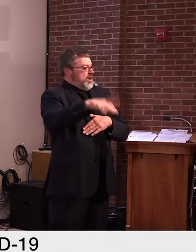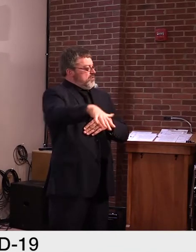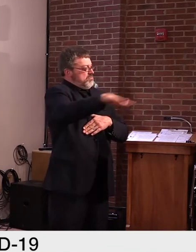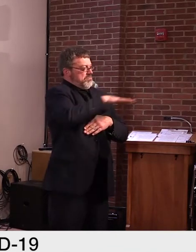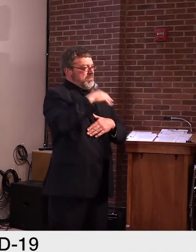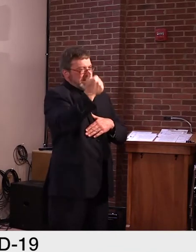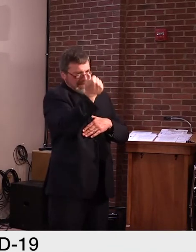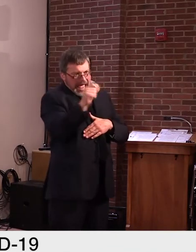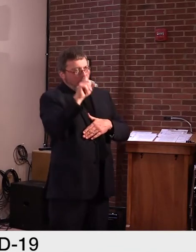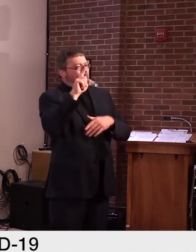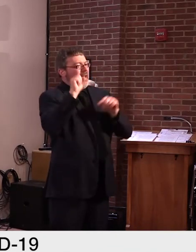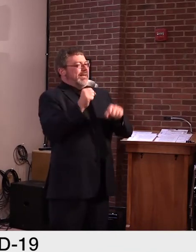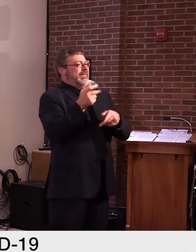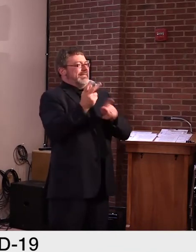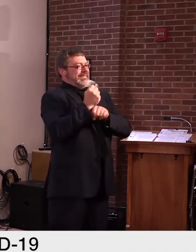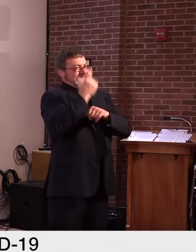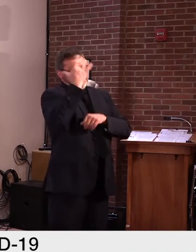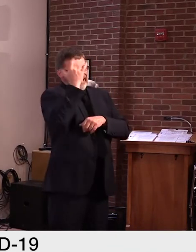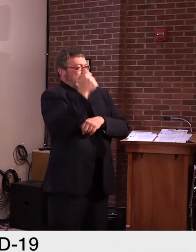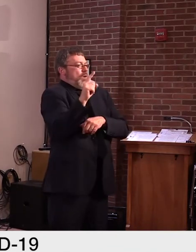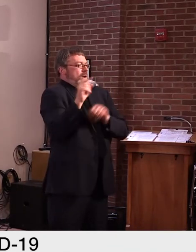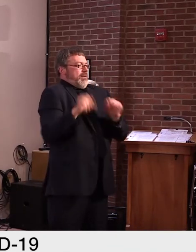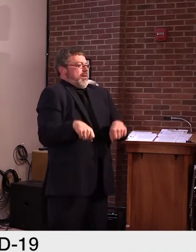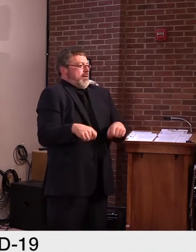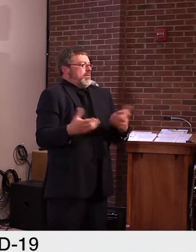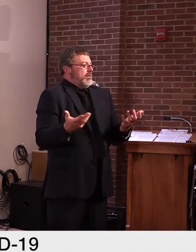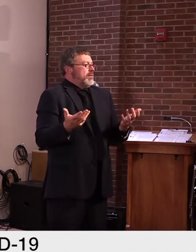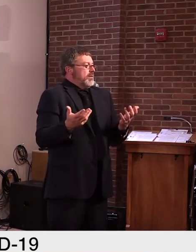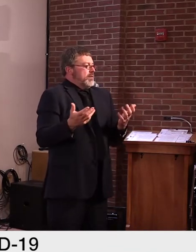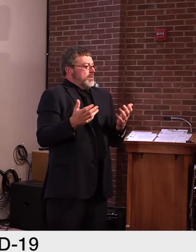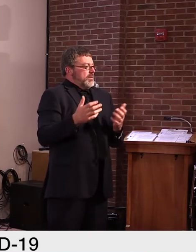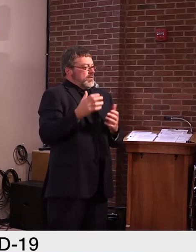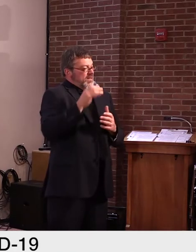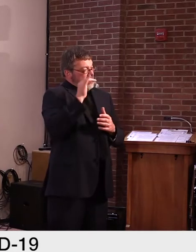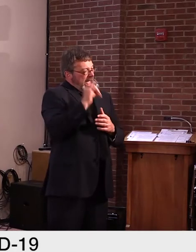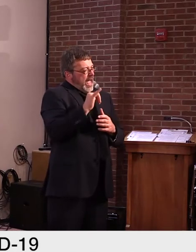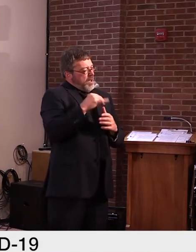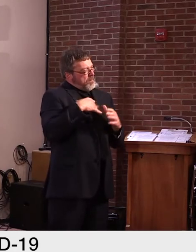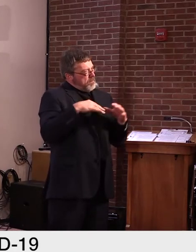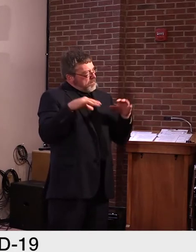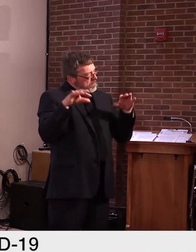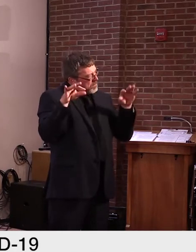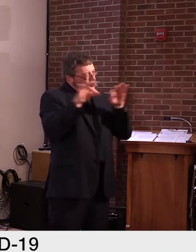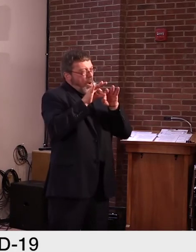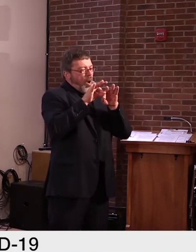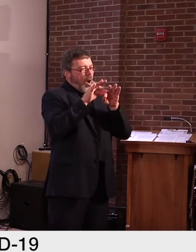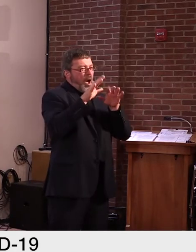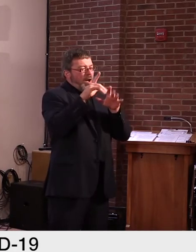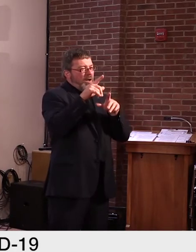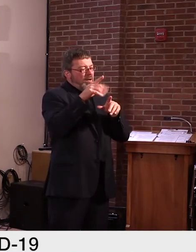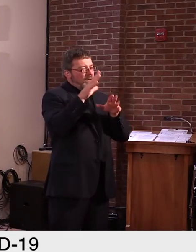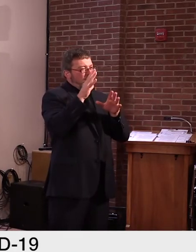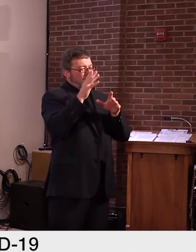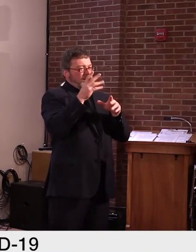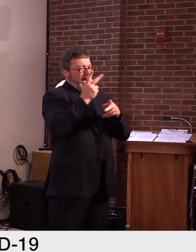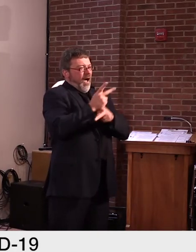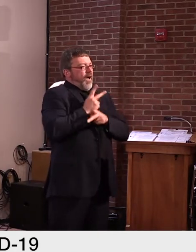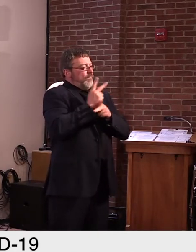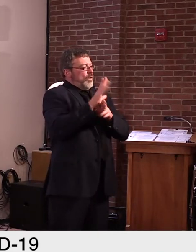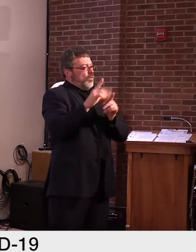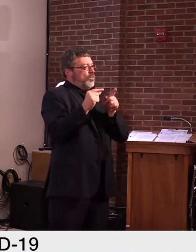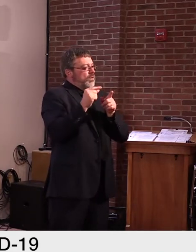matter and it's never, it's almost never the fault of that facility or that